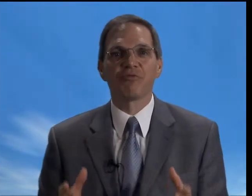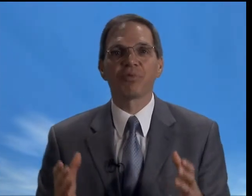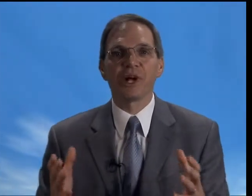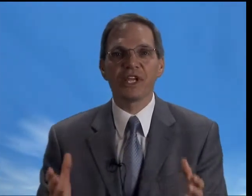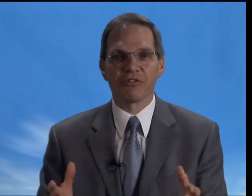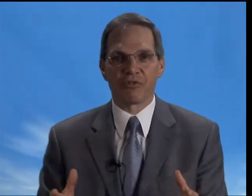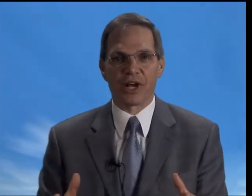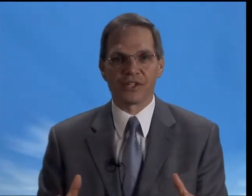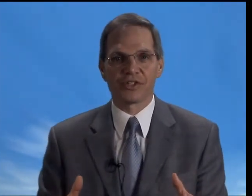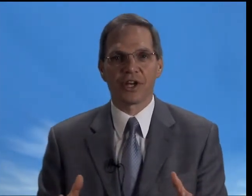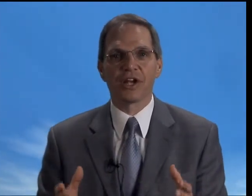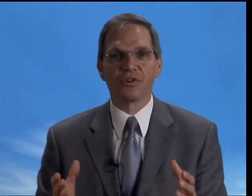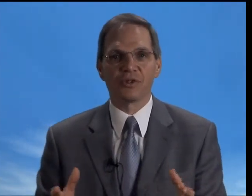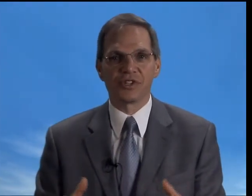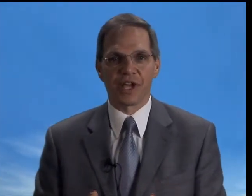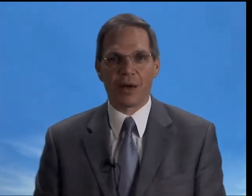plenty of rest and good Sabbath.